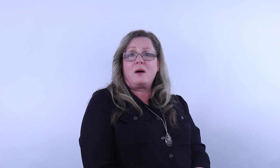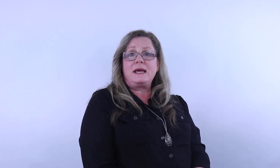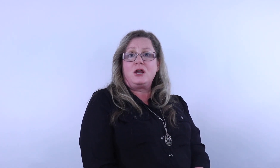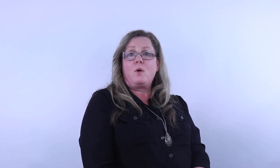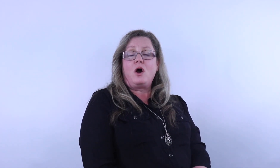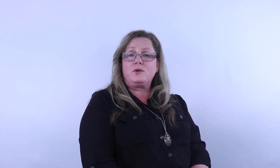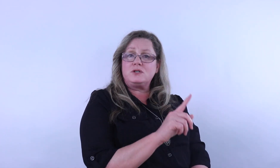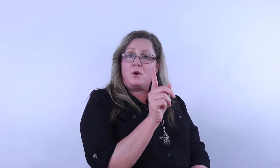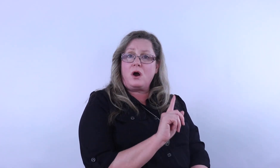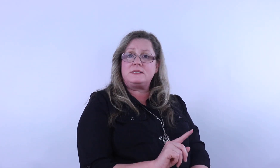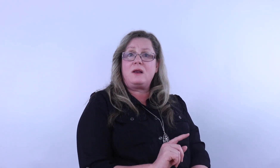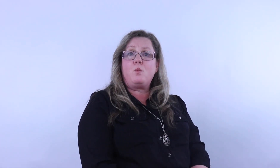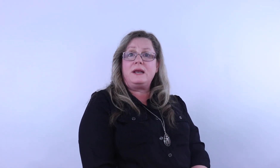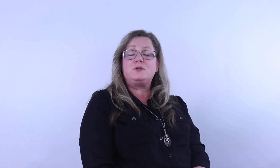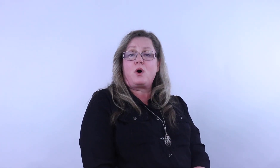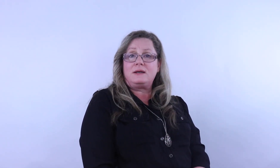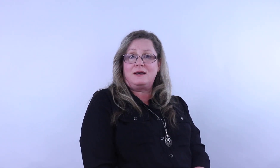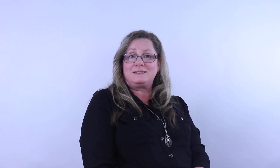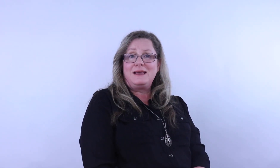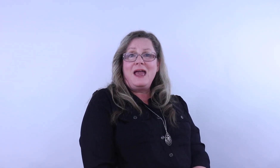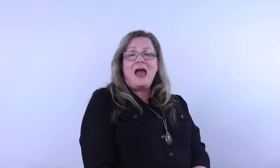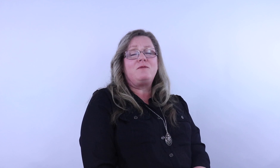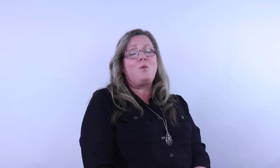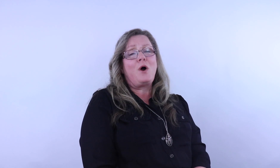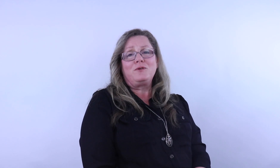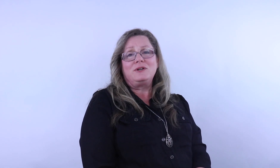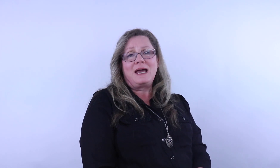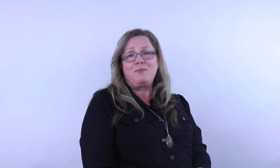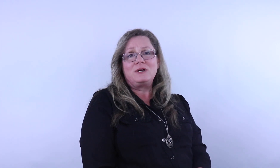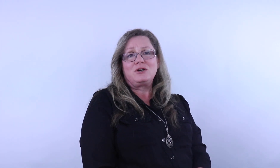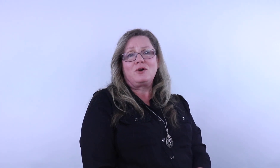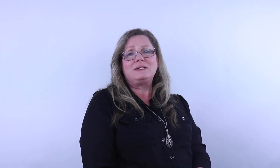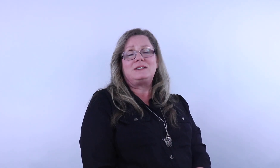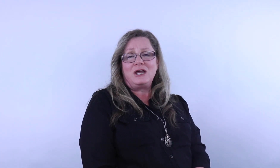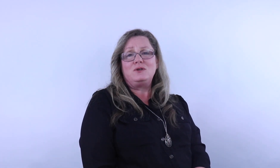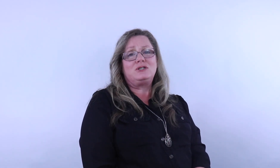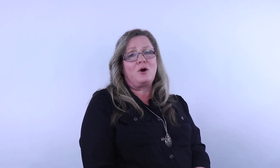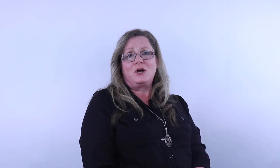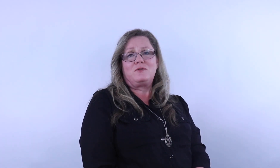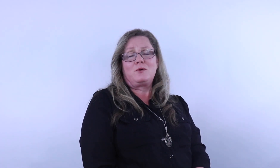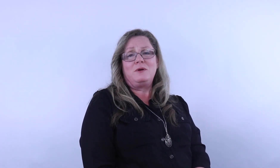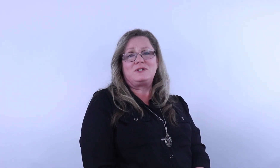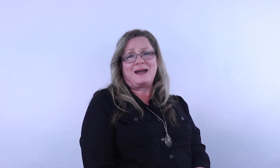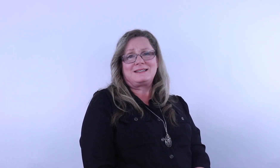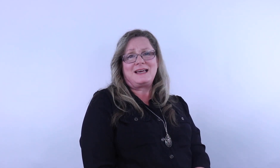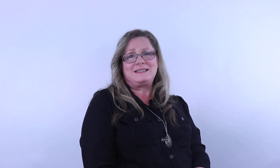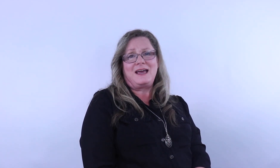mom and dad and go over those parts and what each part does. Have a wonderful day boys and girls. Thank you so much for joining me for science class today.